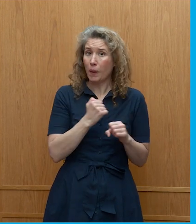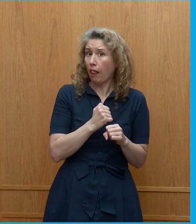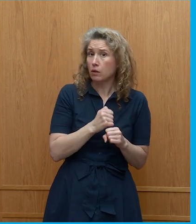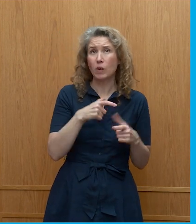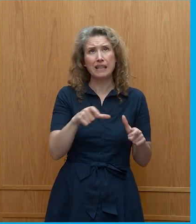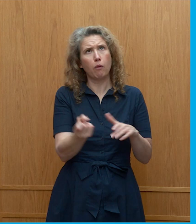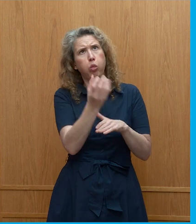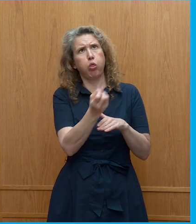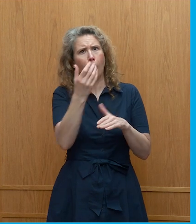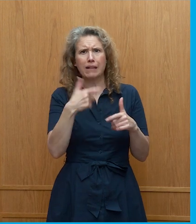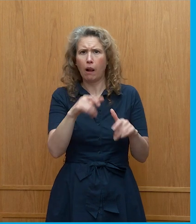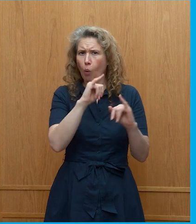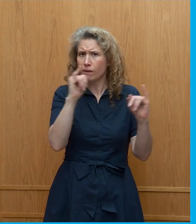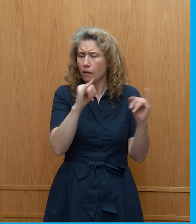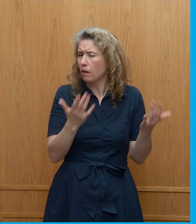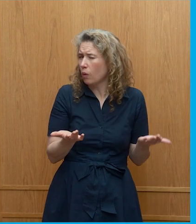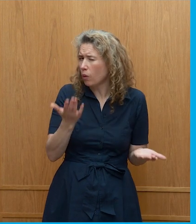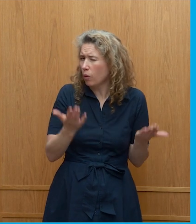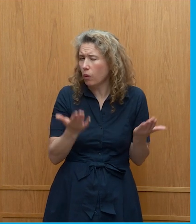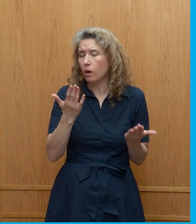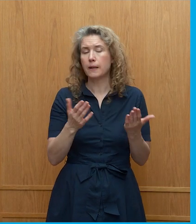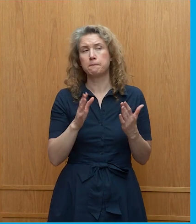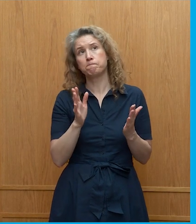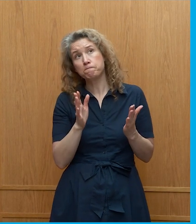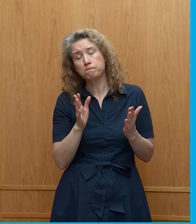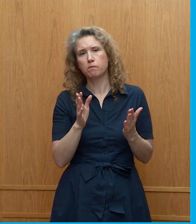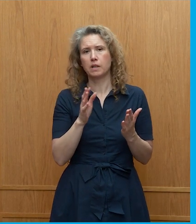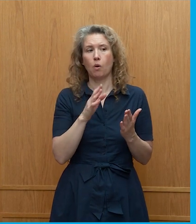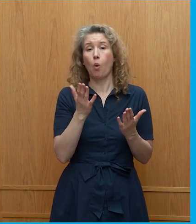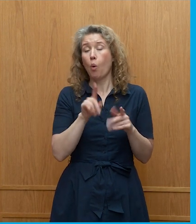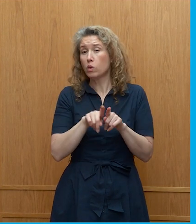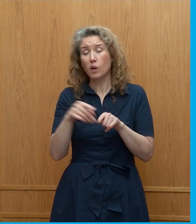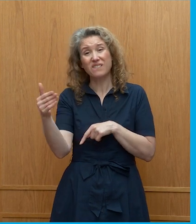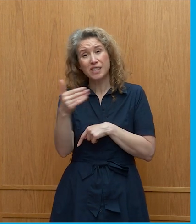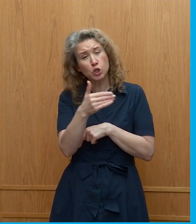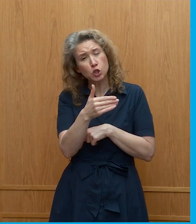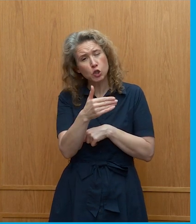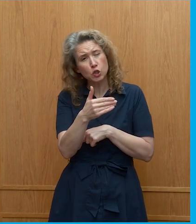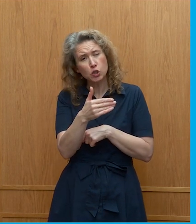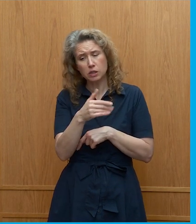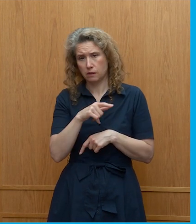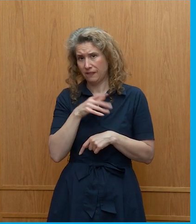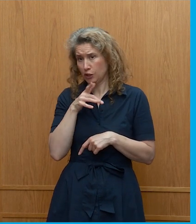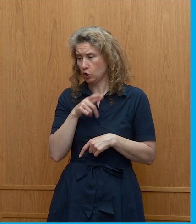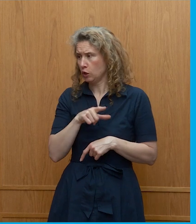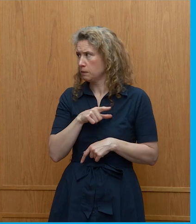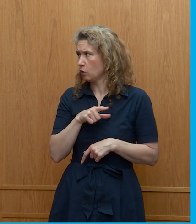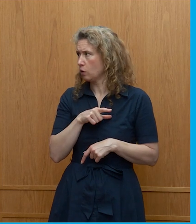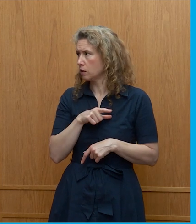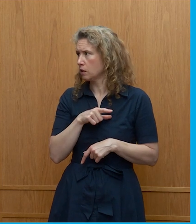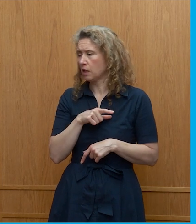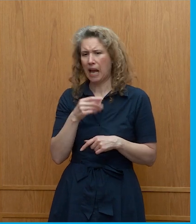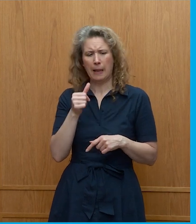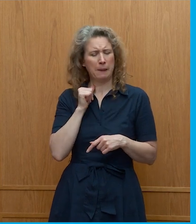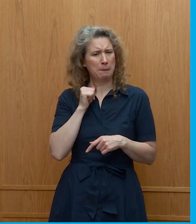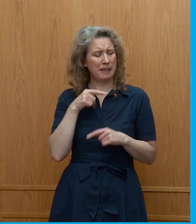still kind of okay or even um fish because I've sort of I've not eaten